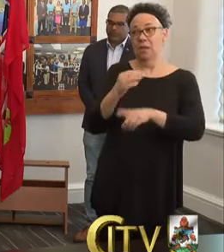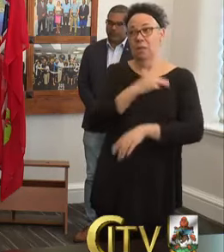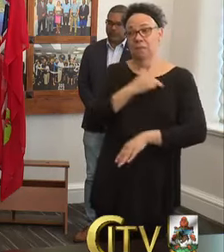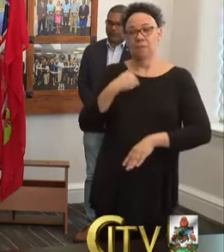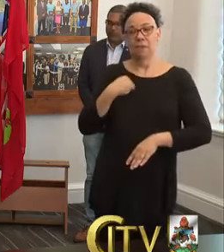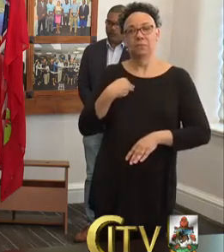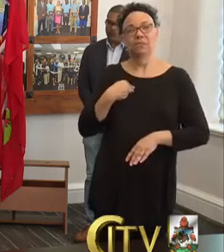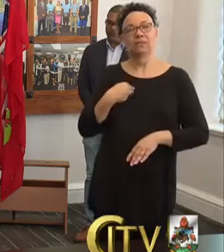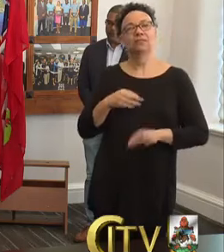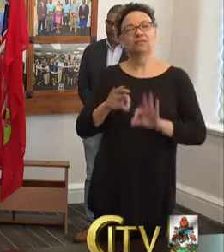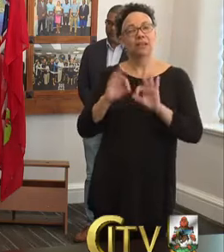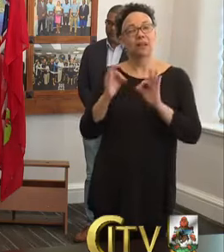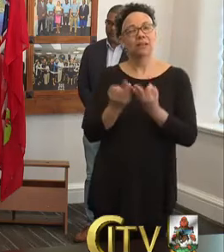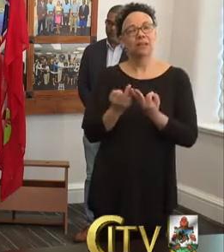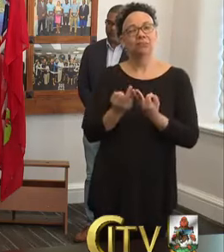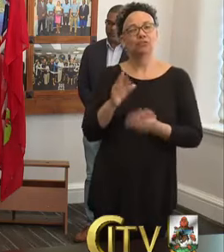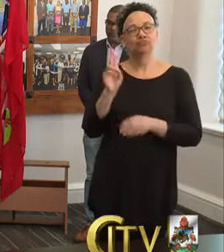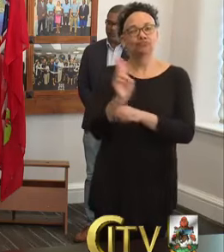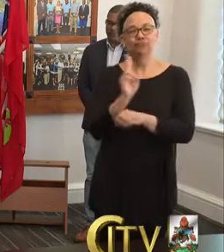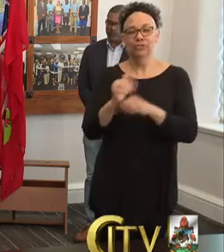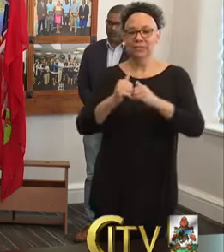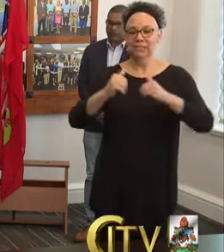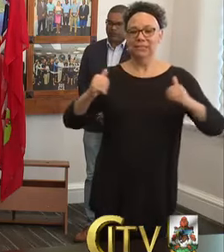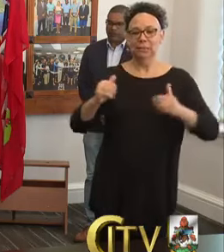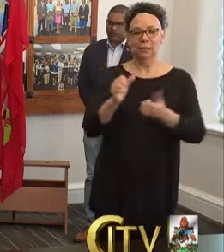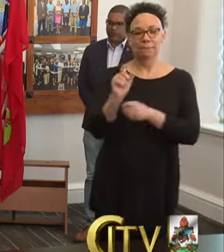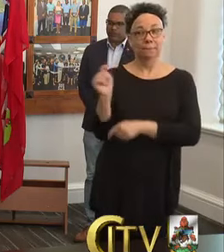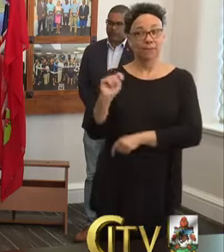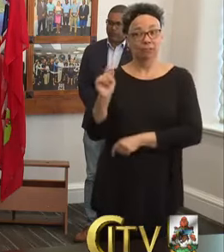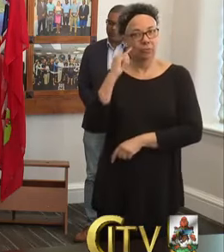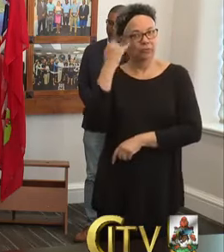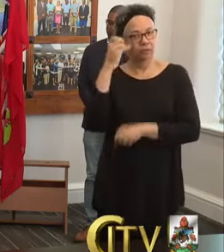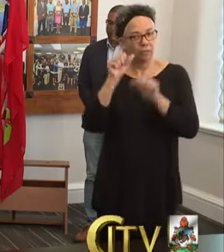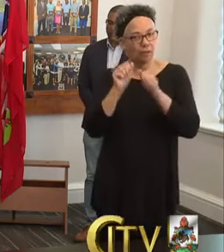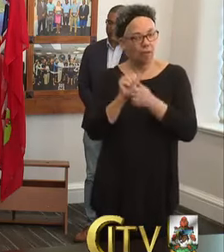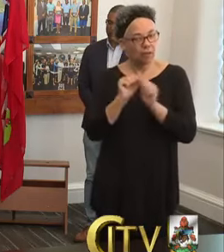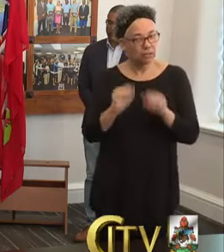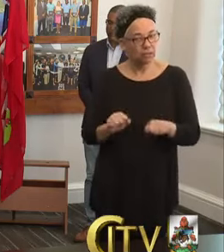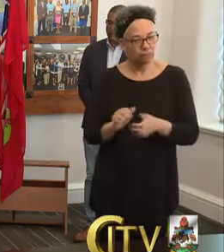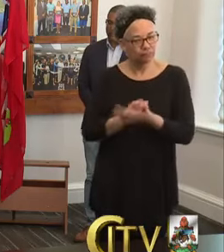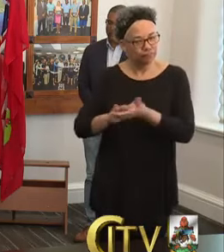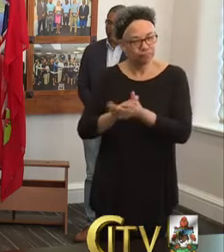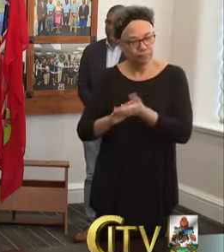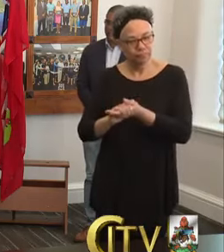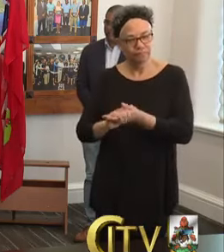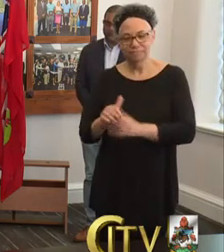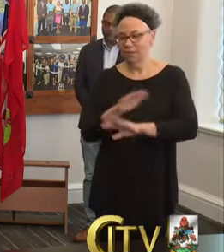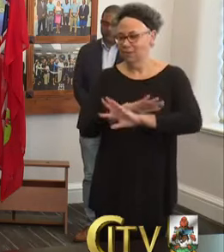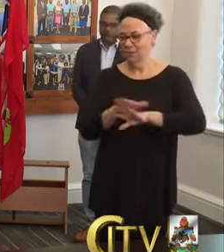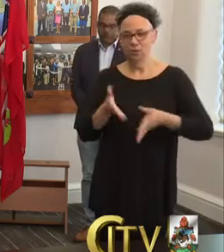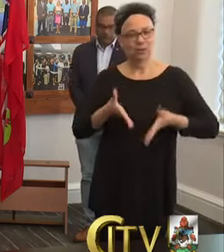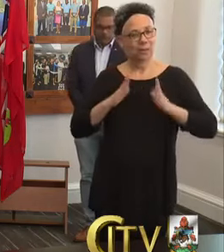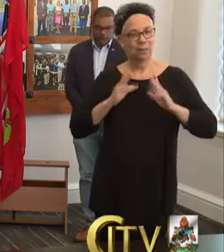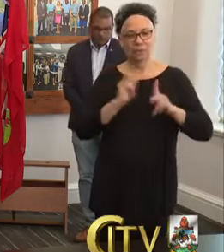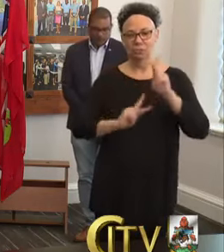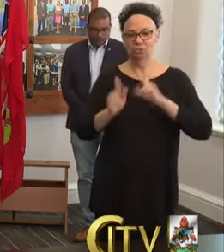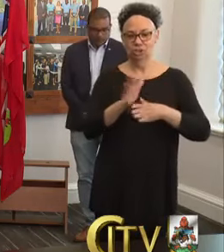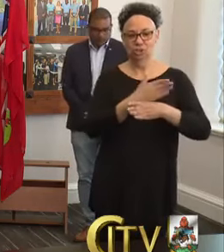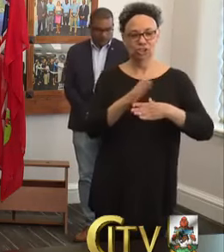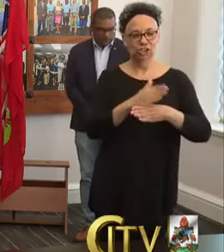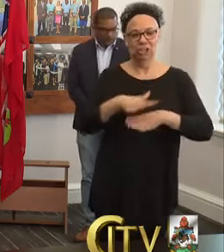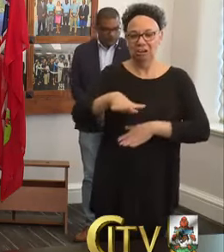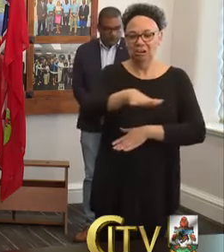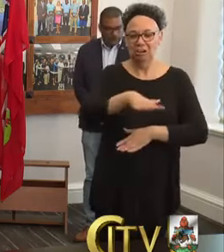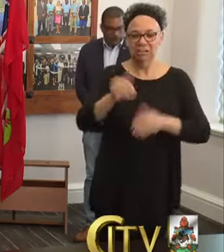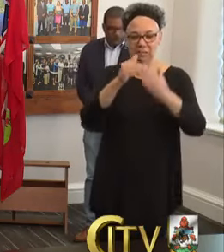a separate bathroom and wash your hands often. You cannot let in visitors share the common areas with members of your households or you should not share